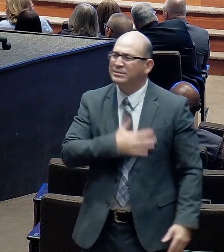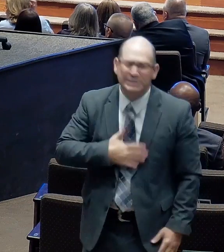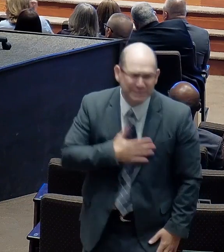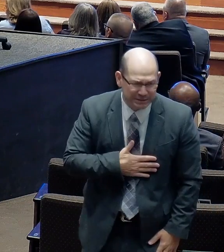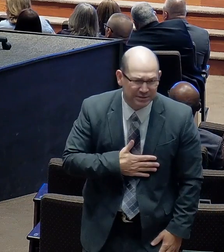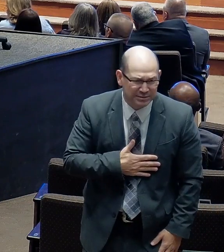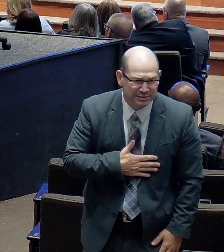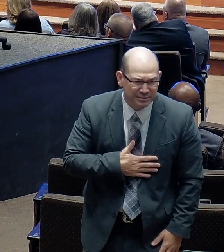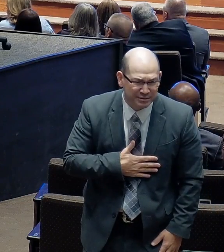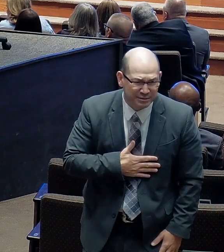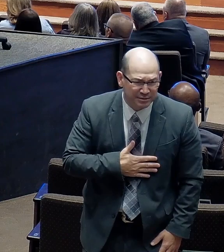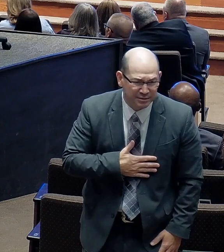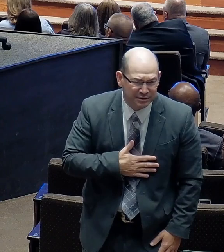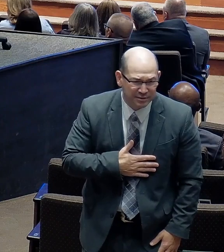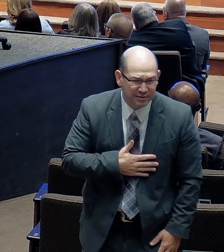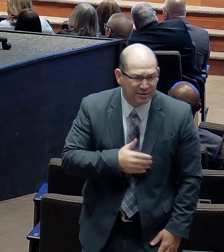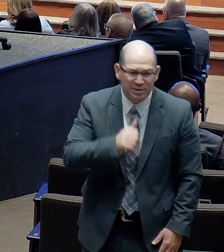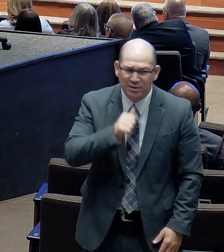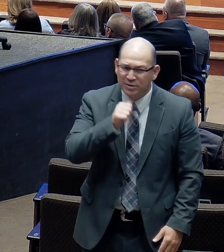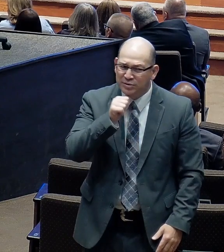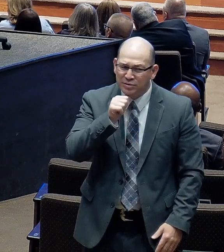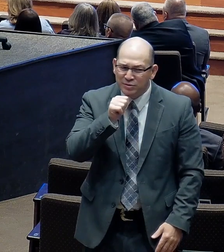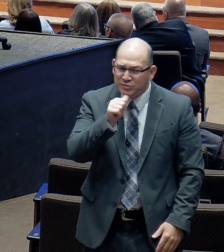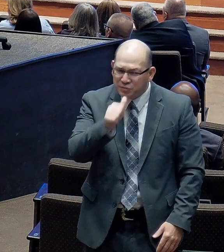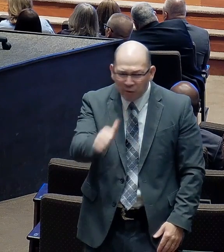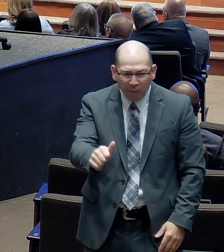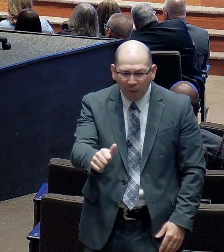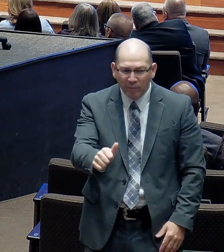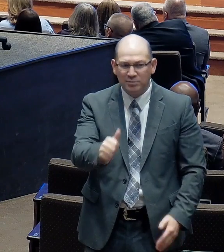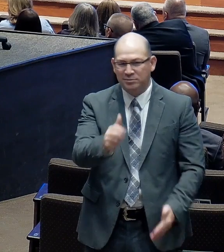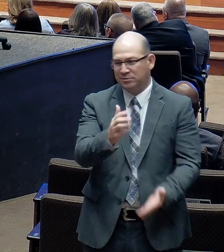Don't be a member. That just watches.